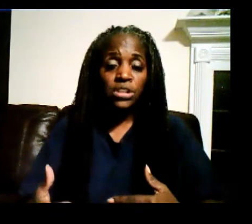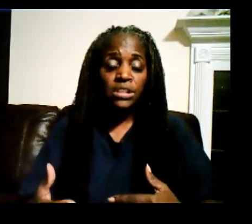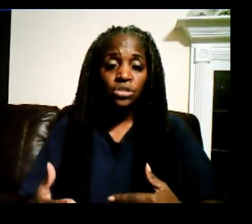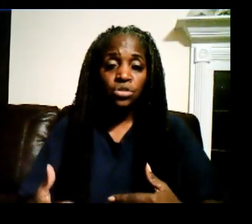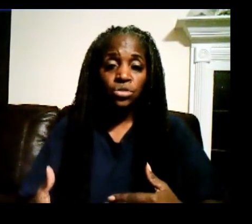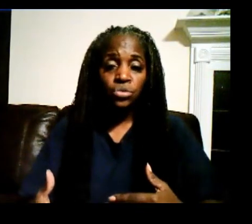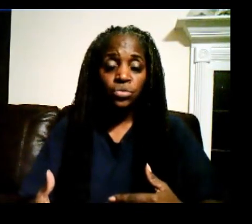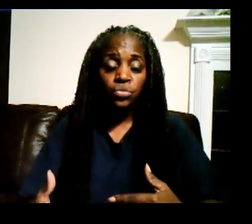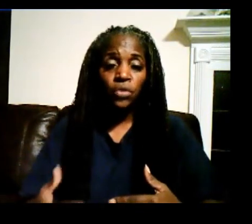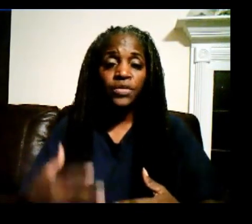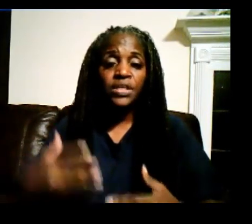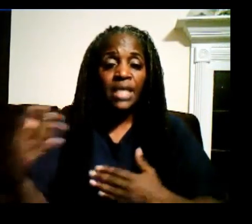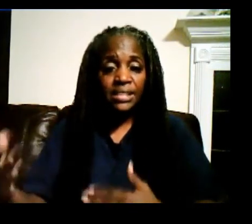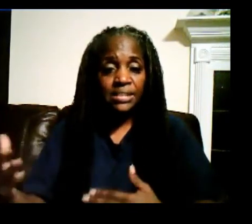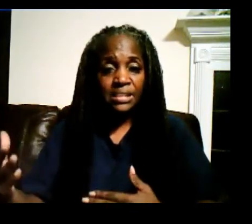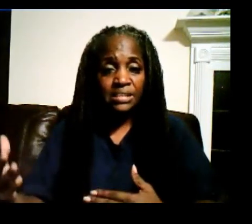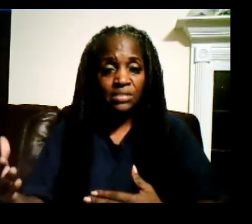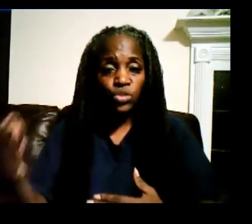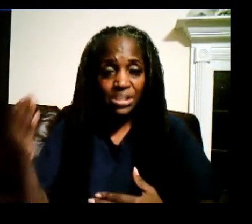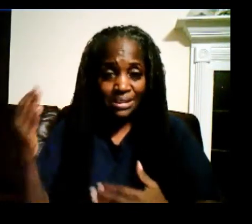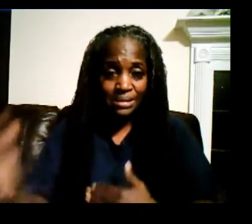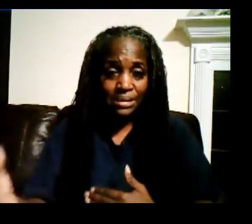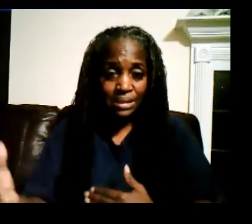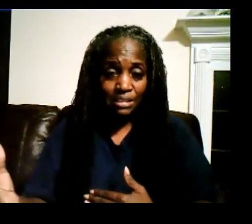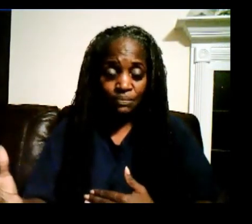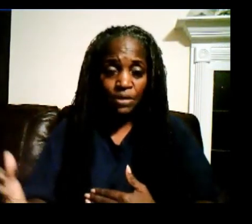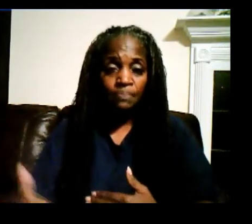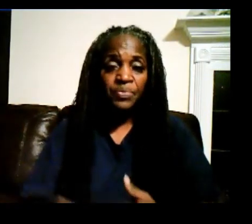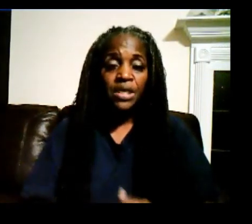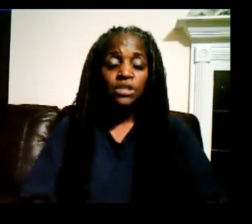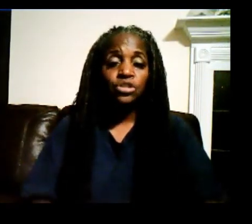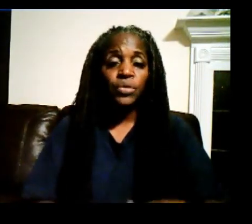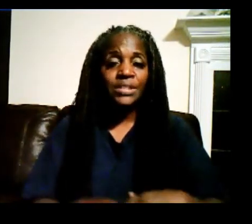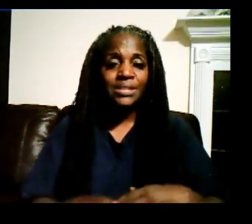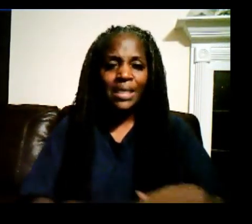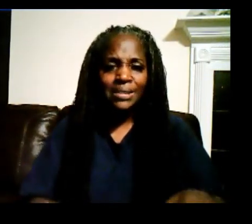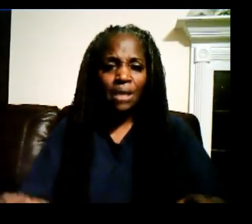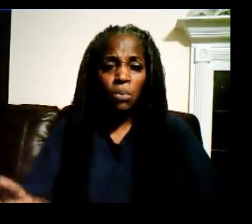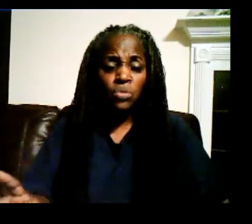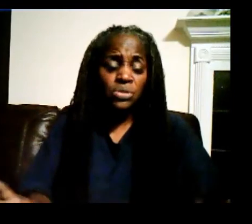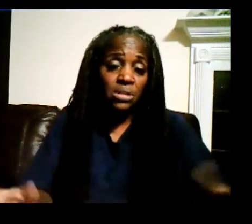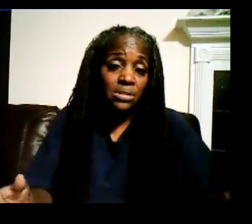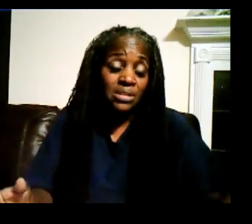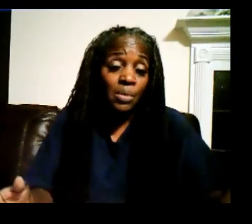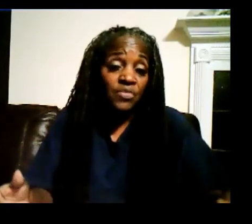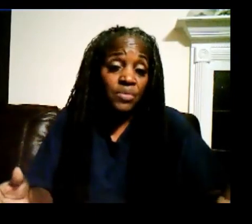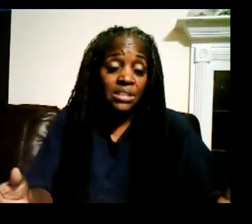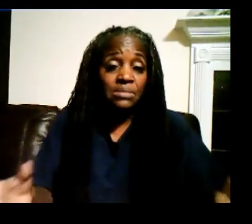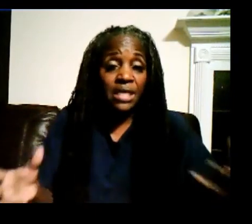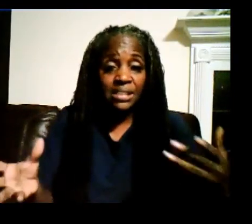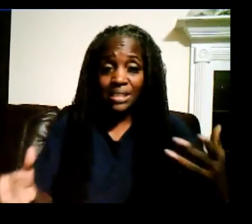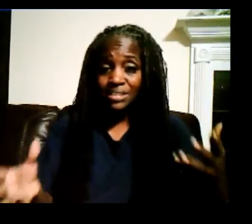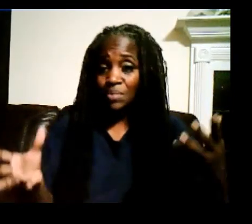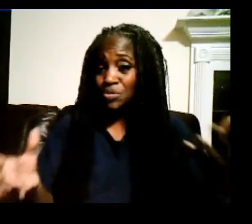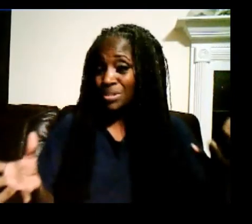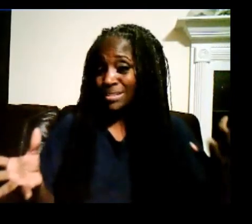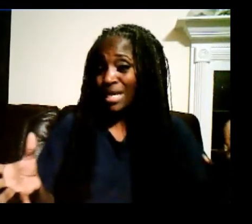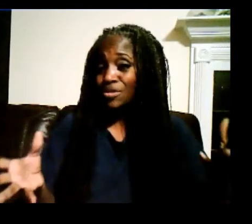into the next season, which is sleep. So it takes almost, some of them, it seems like it takes almost the entire